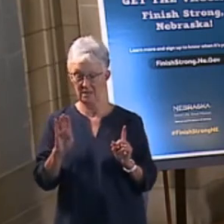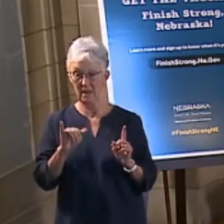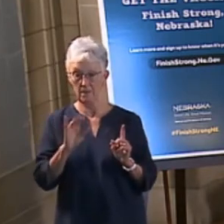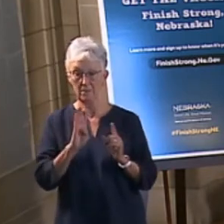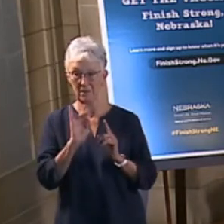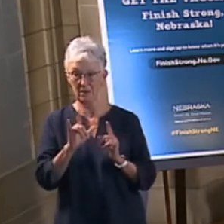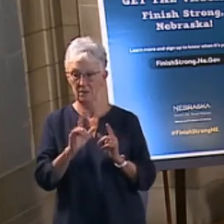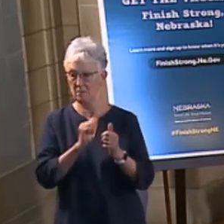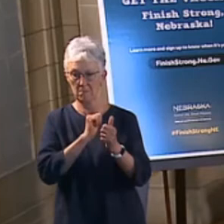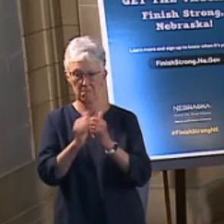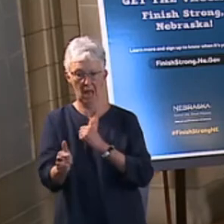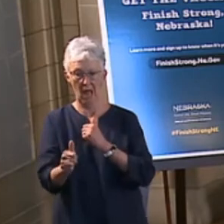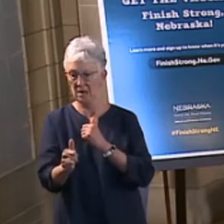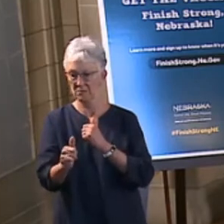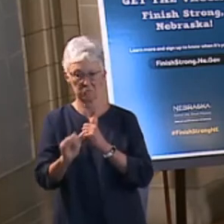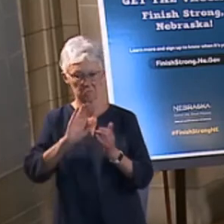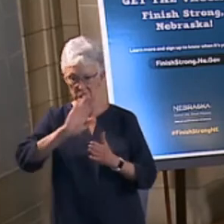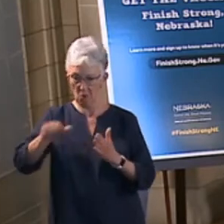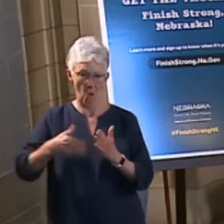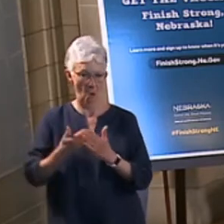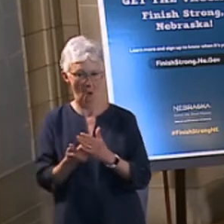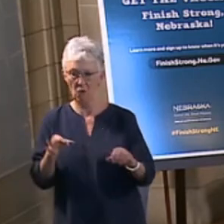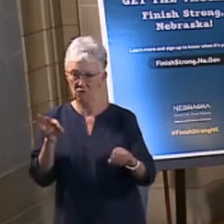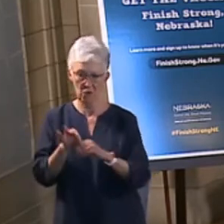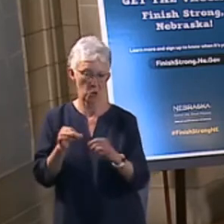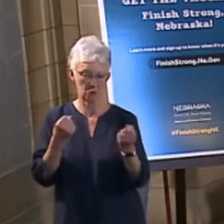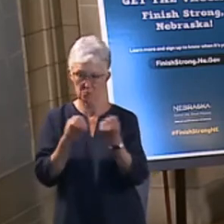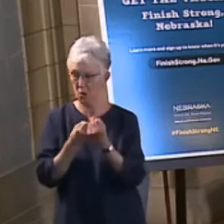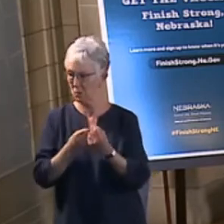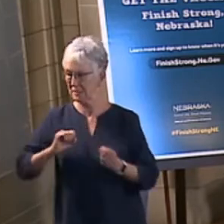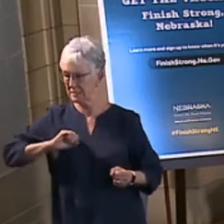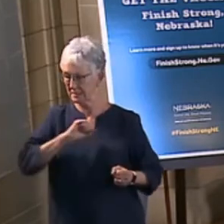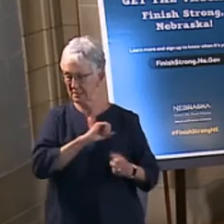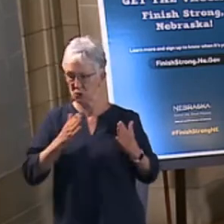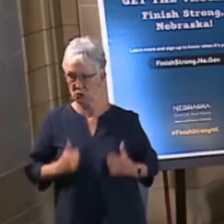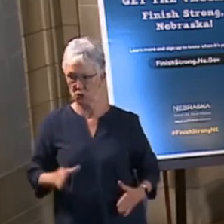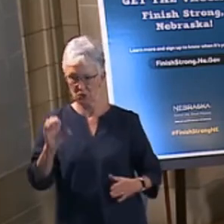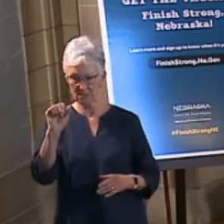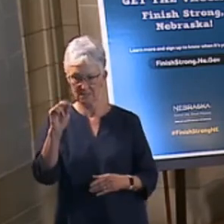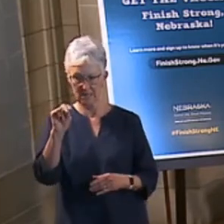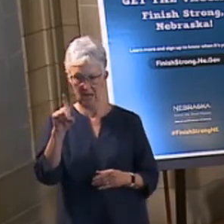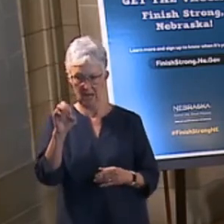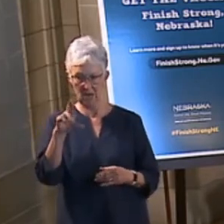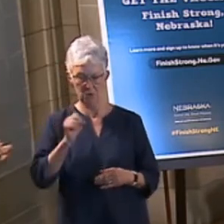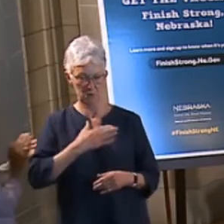congratulations to all the Senators. So we are officially signed here. Senator Sanders, please come up.